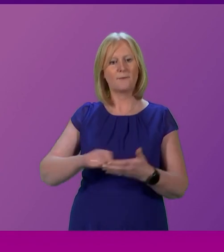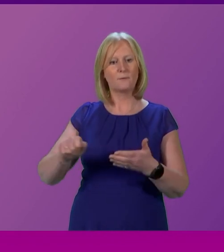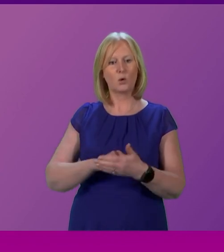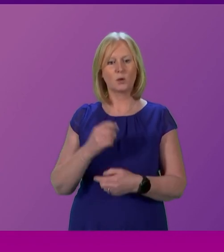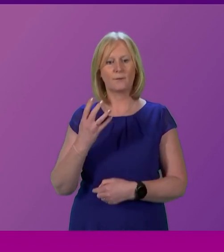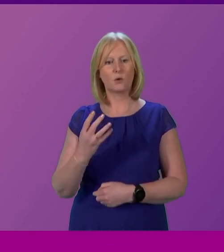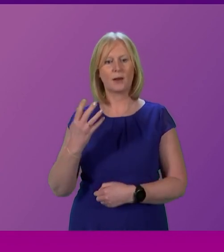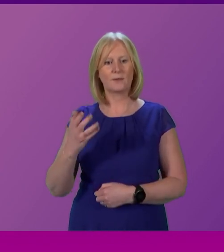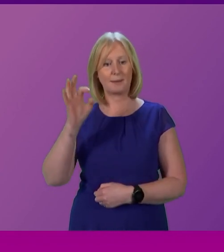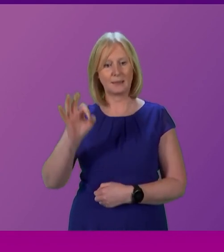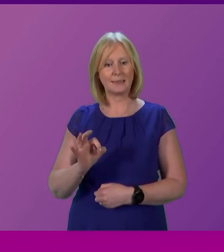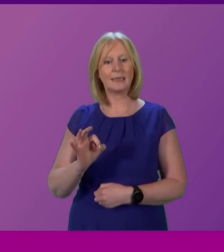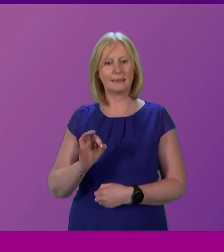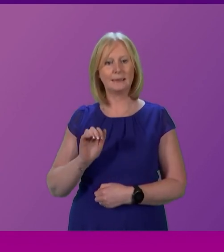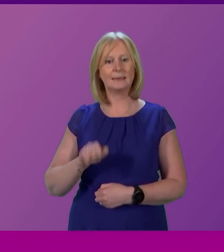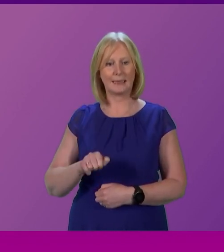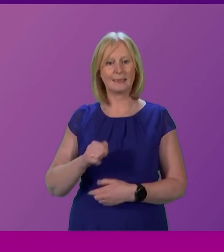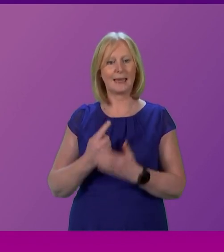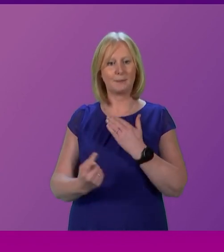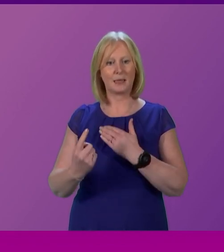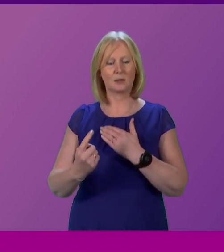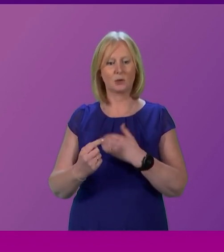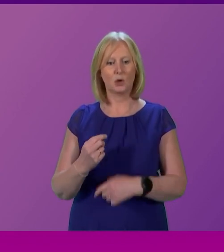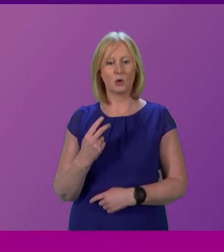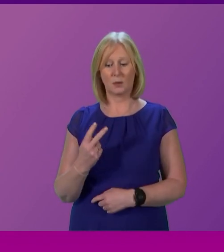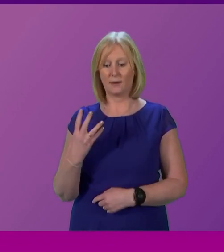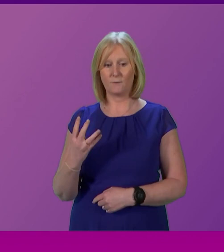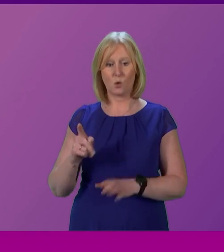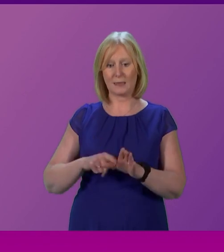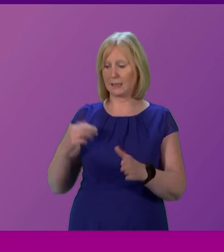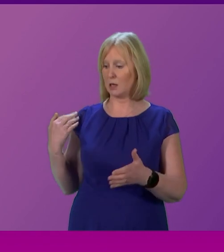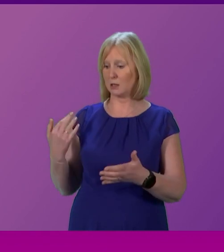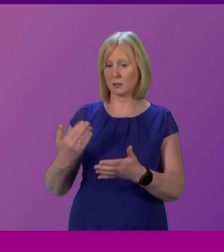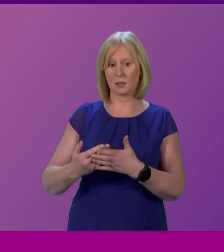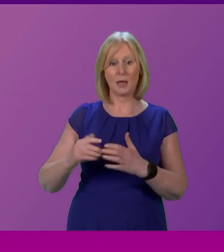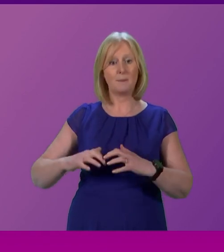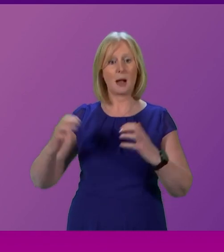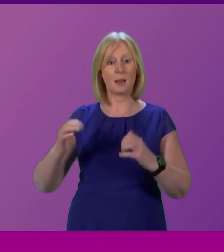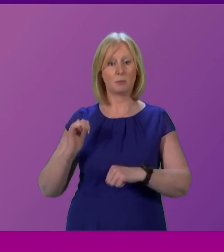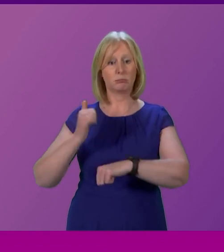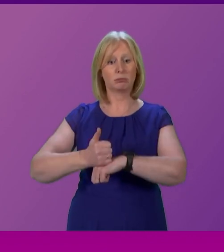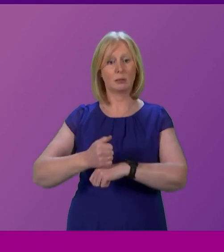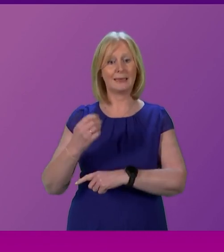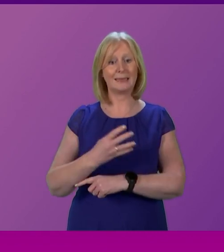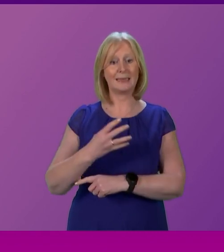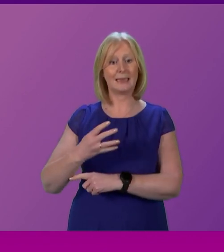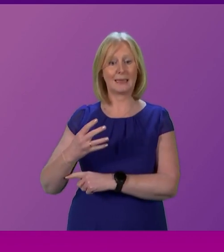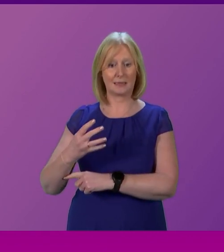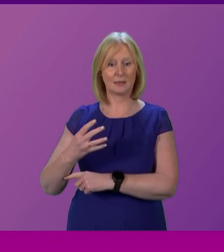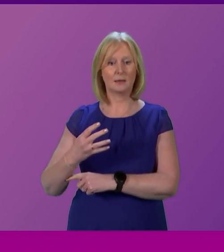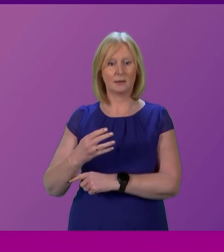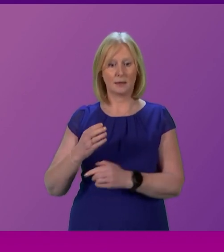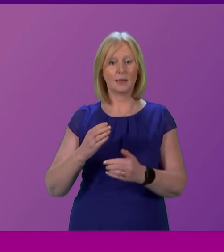% for independence. 24 years since Parliament came into being. In 1999, the SNP